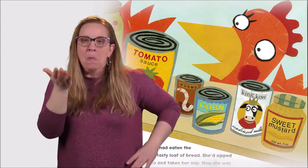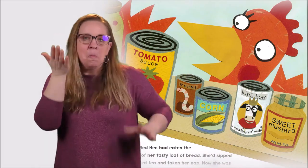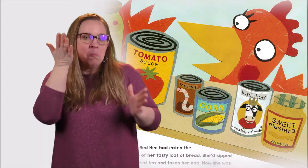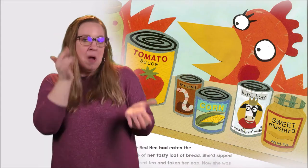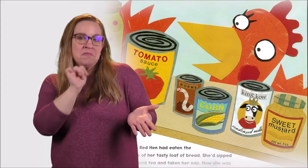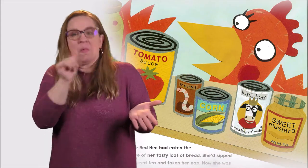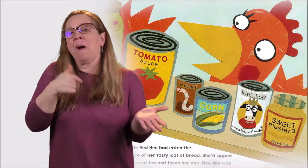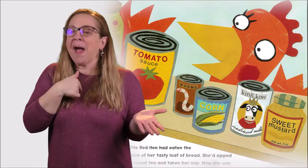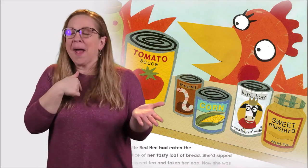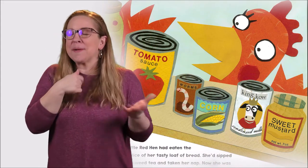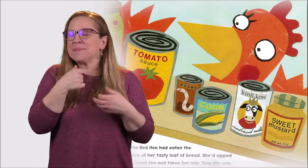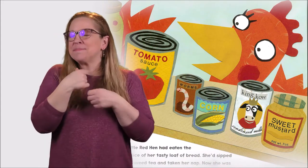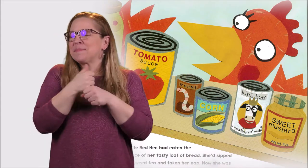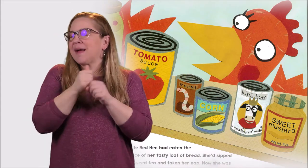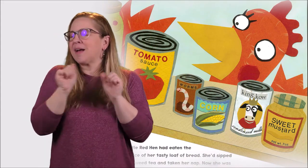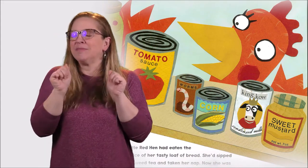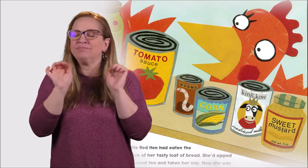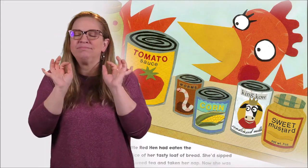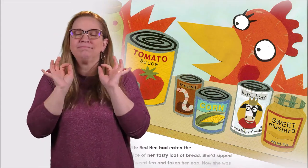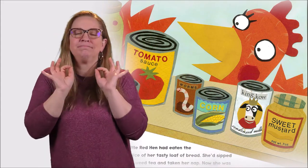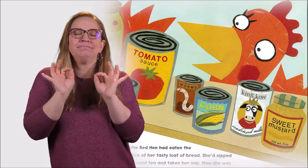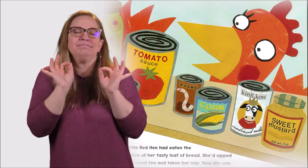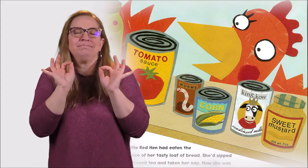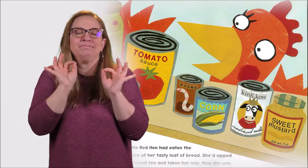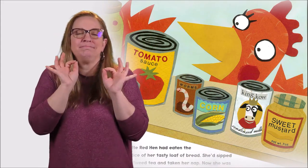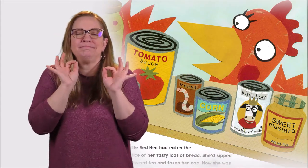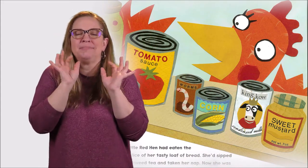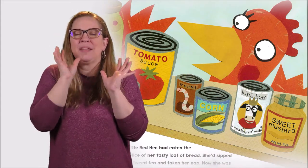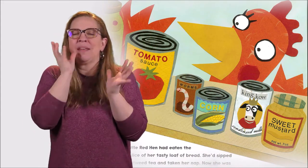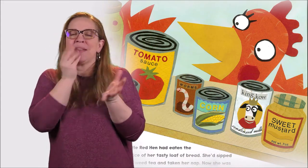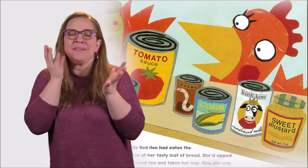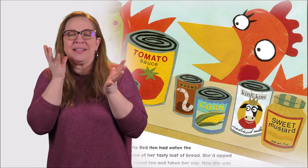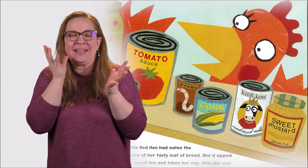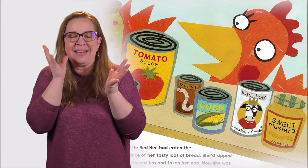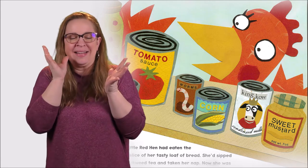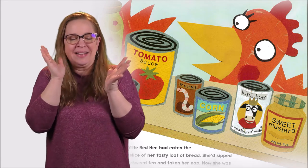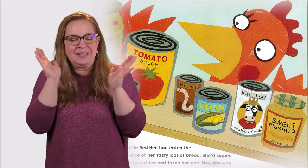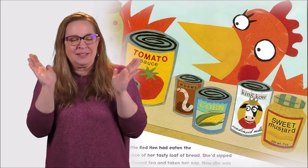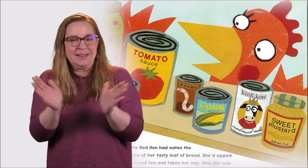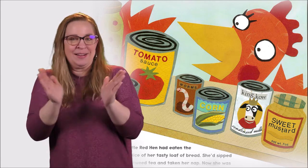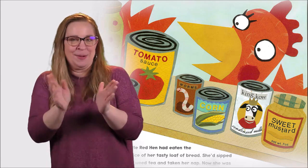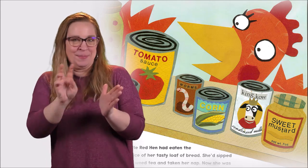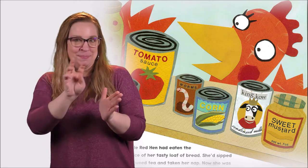Why don't I make a lovely little pizza? She said to herself.